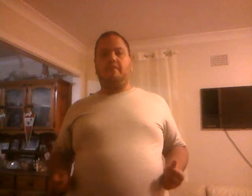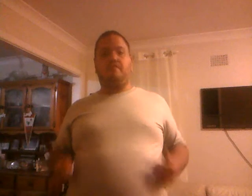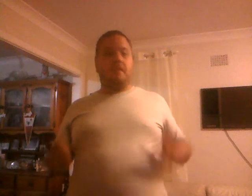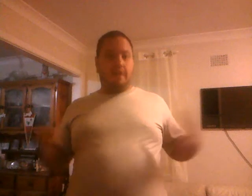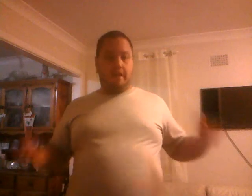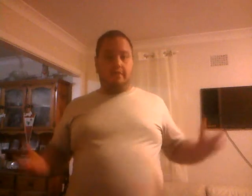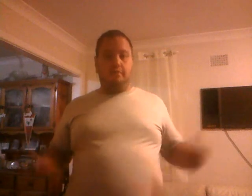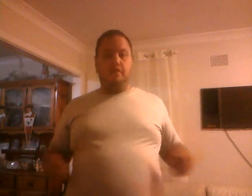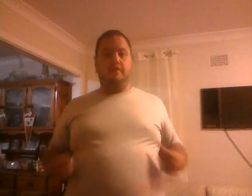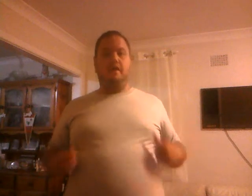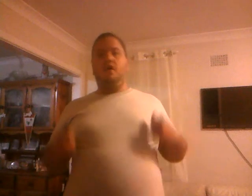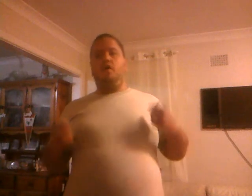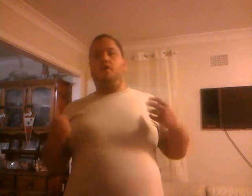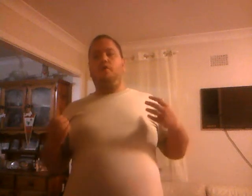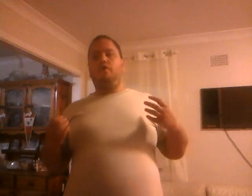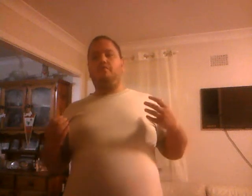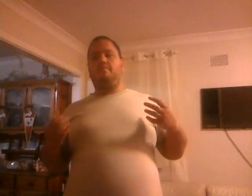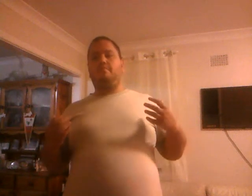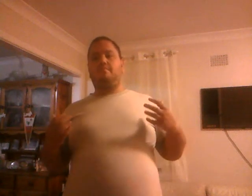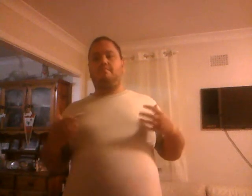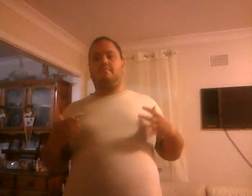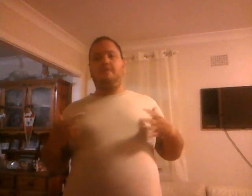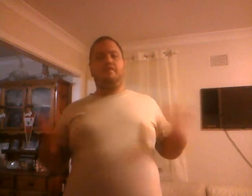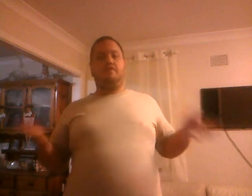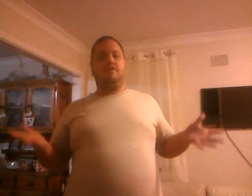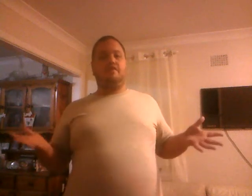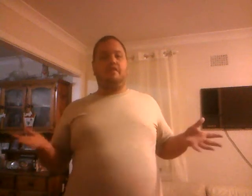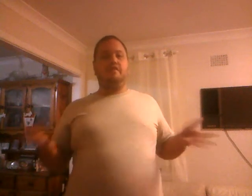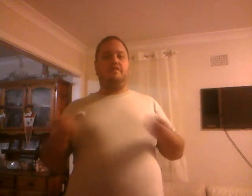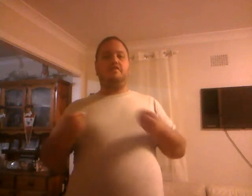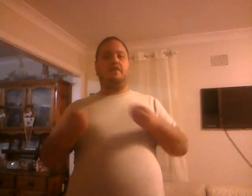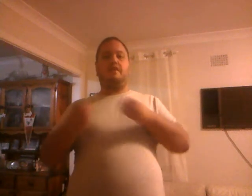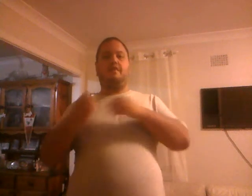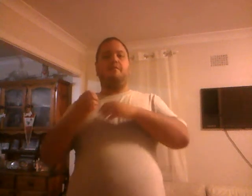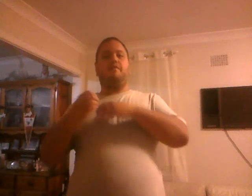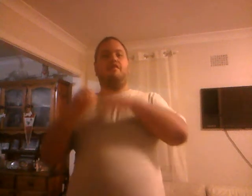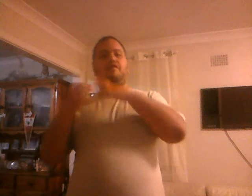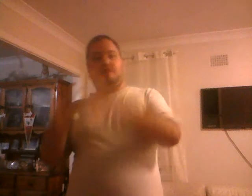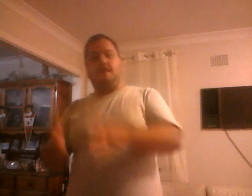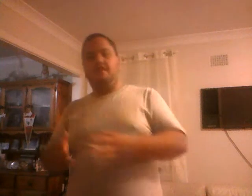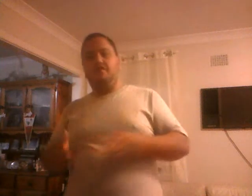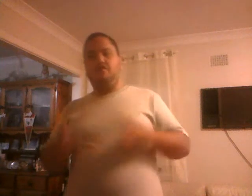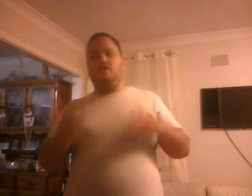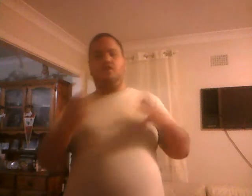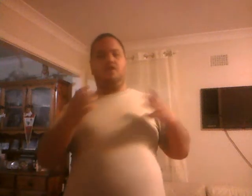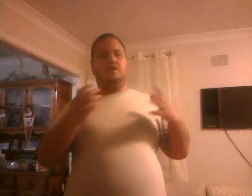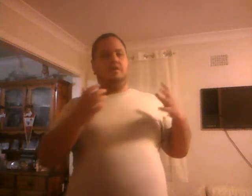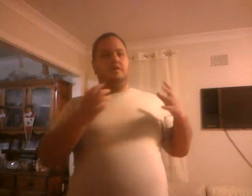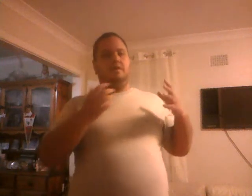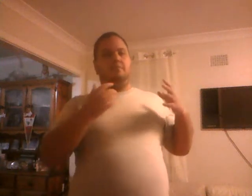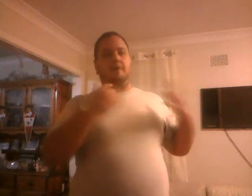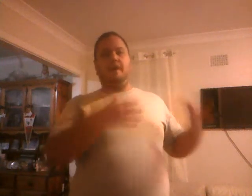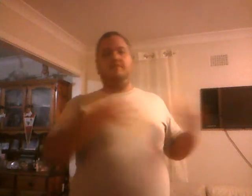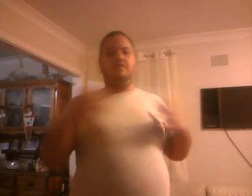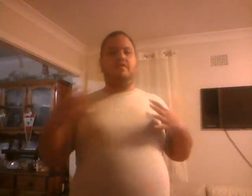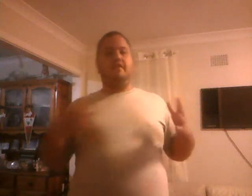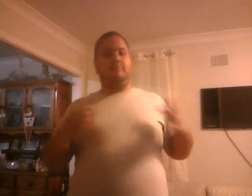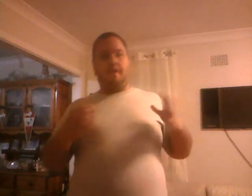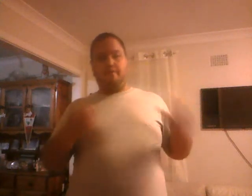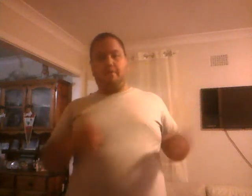cheerleading movie. Or, even Doctor, even just like, something with Doctor Strange. Or, Marvel, other Marvel